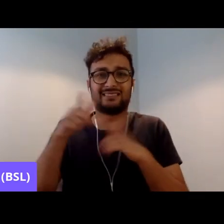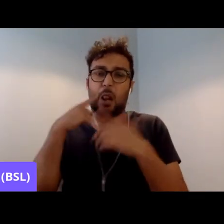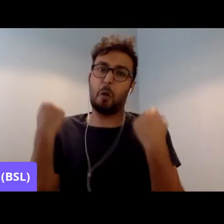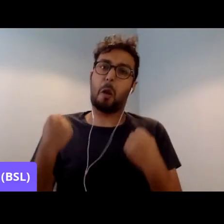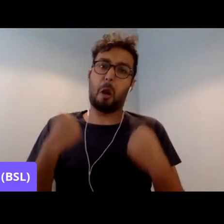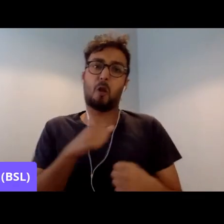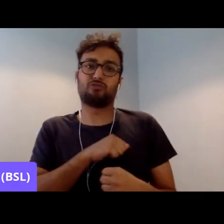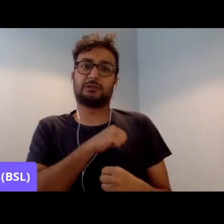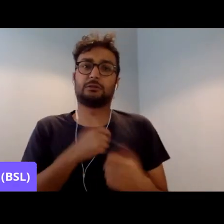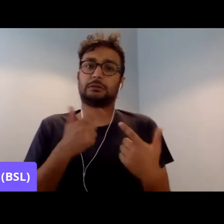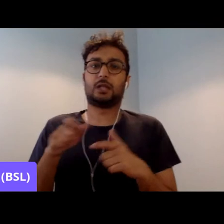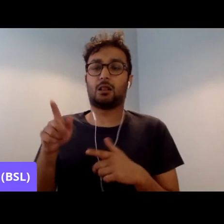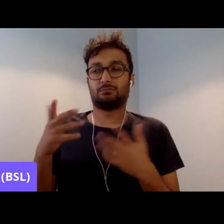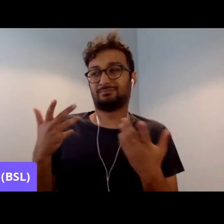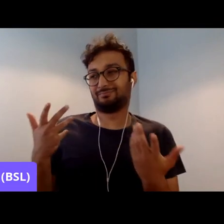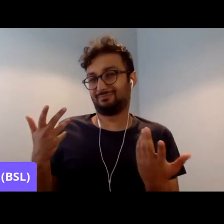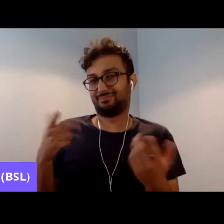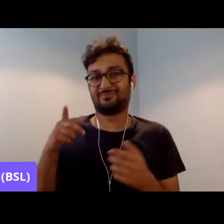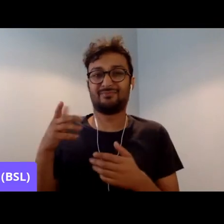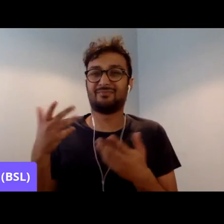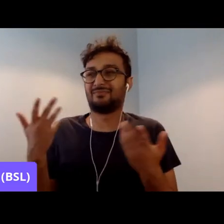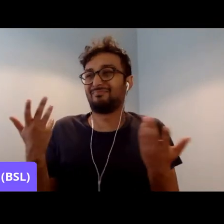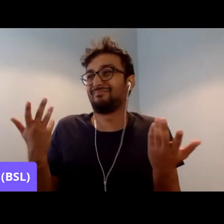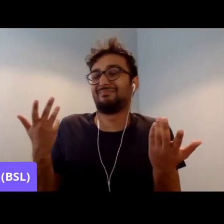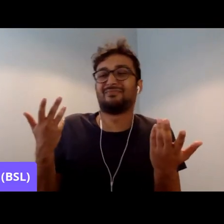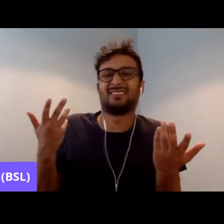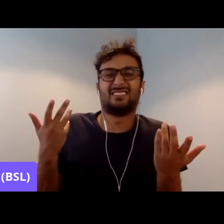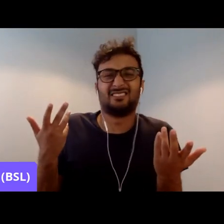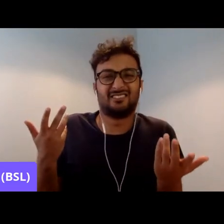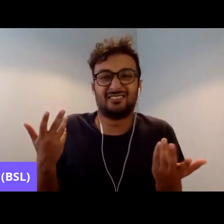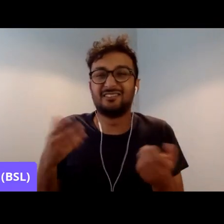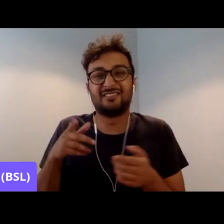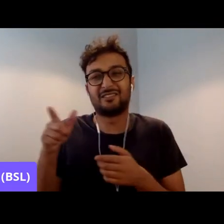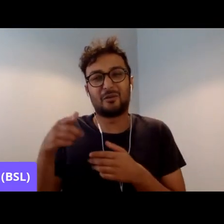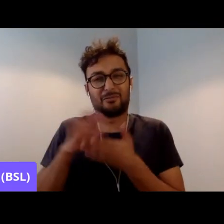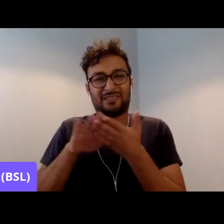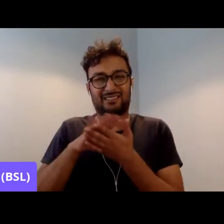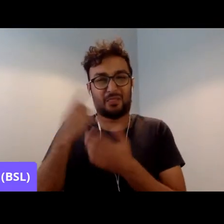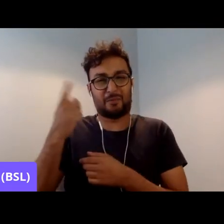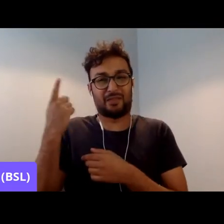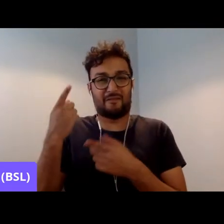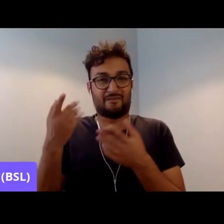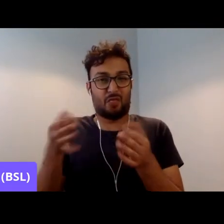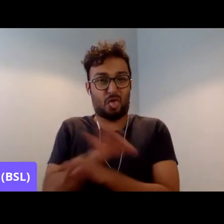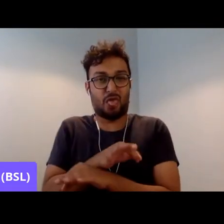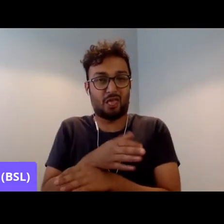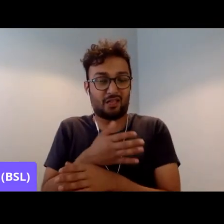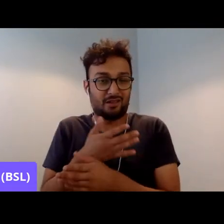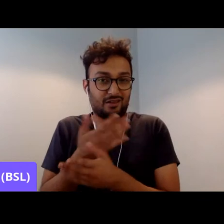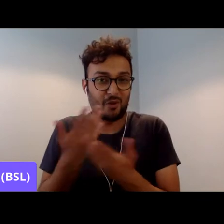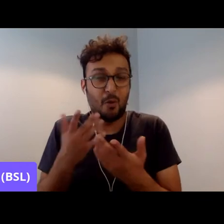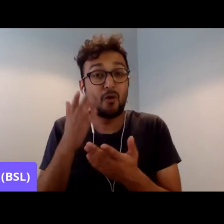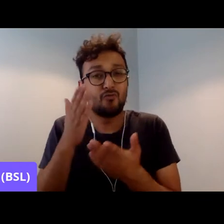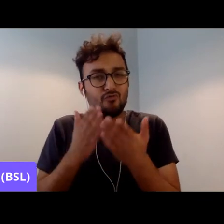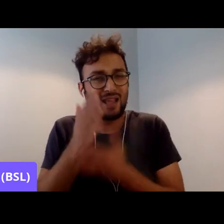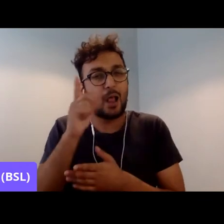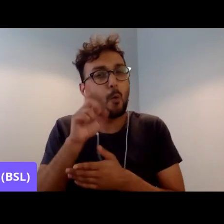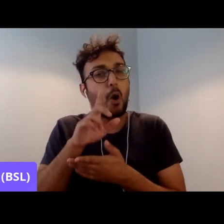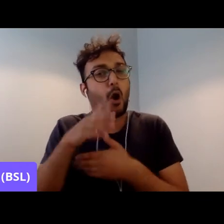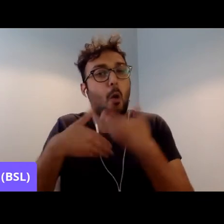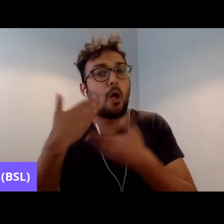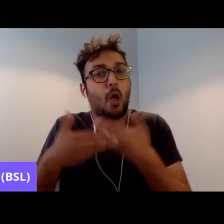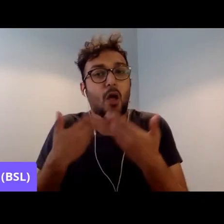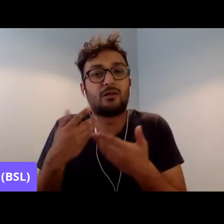there is no creeping Sharia, etc, etc. And so what you was really going on is racists are